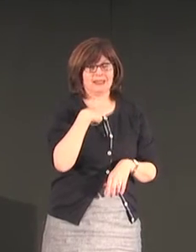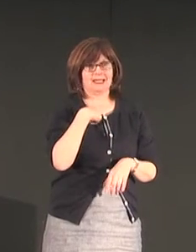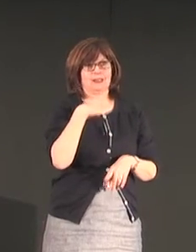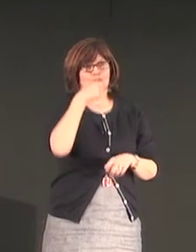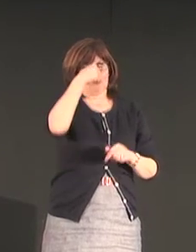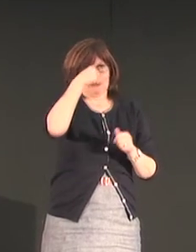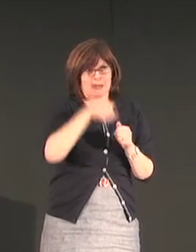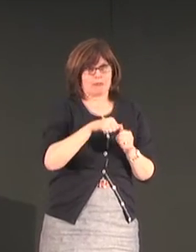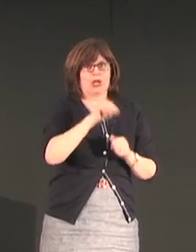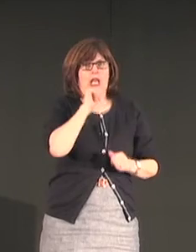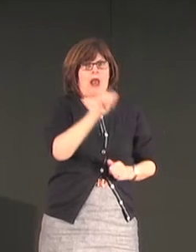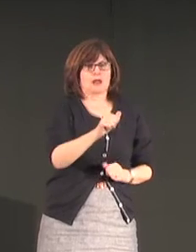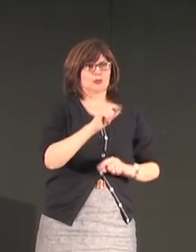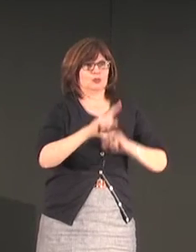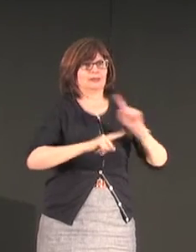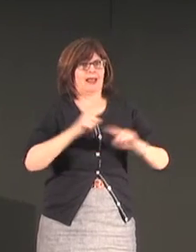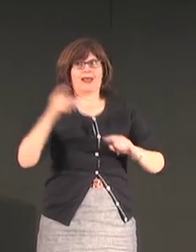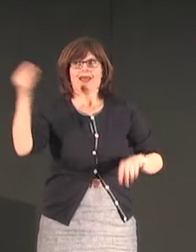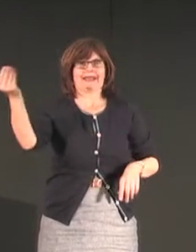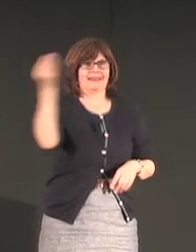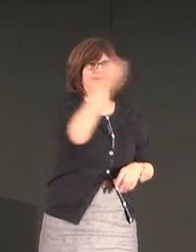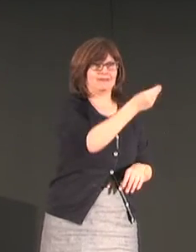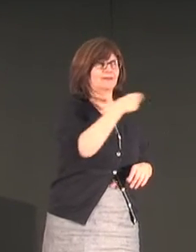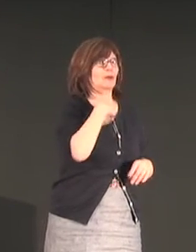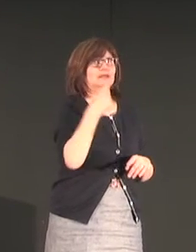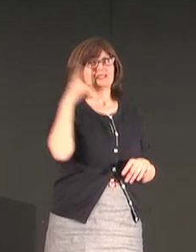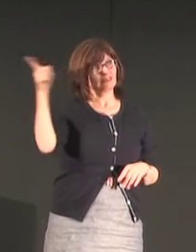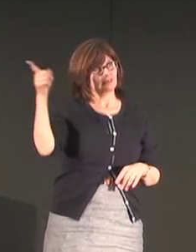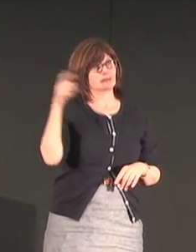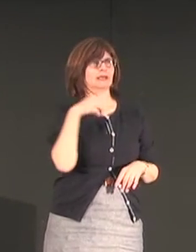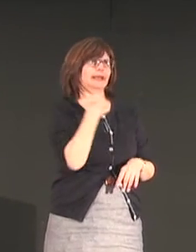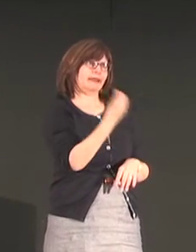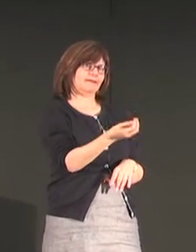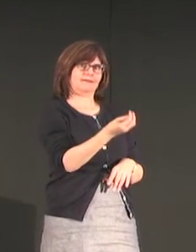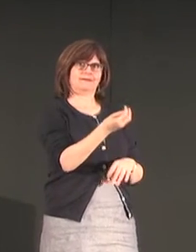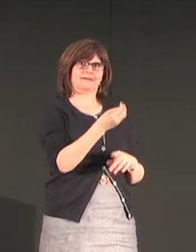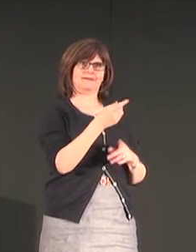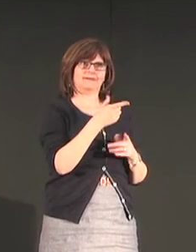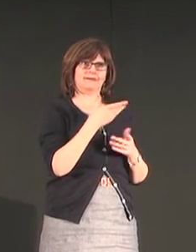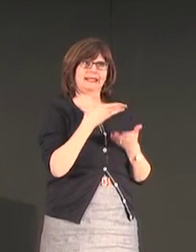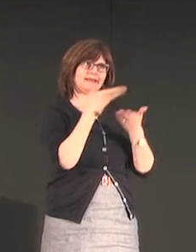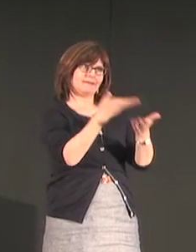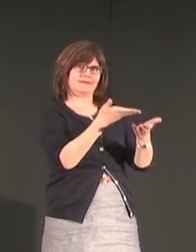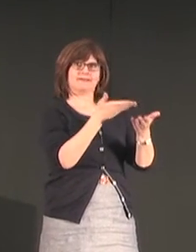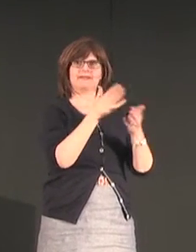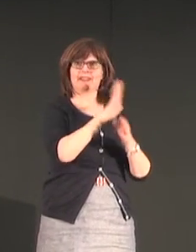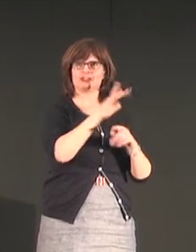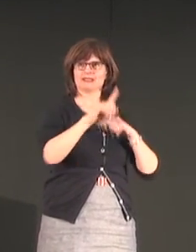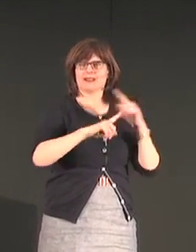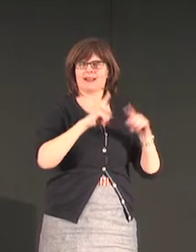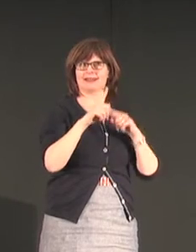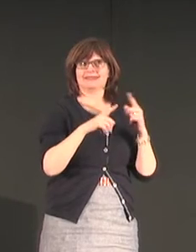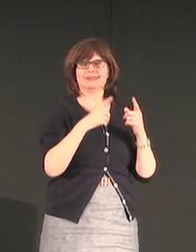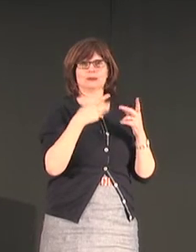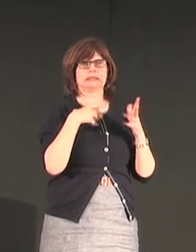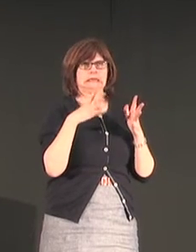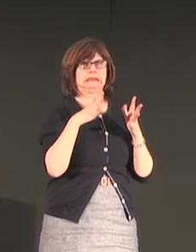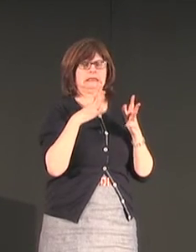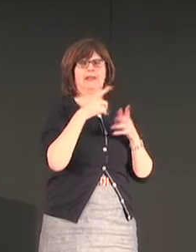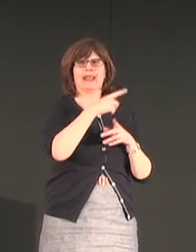everything is pretty linear so I have to remember not to use directional signs and to try and mimic